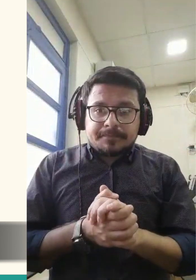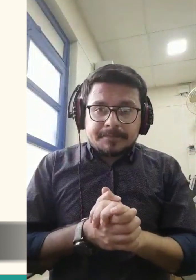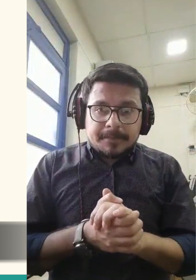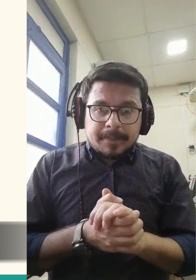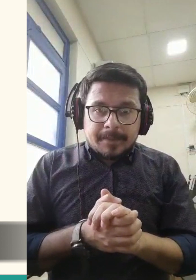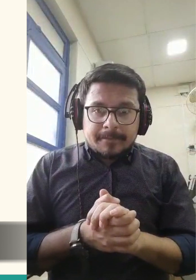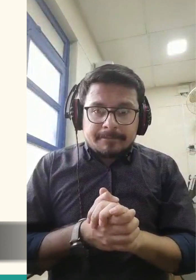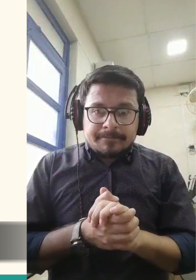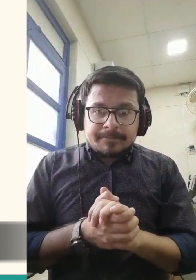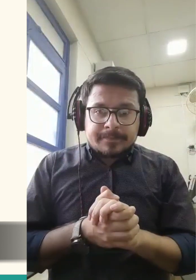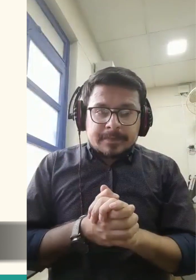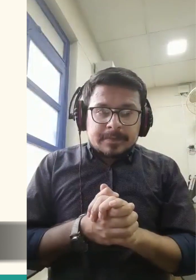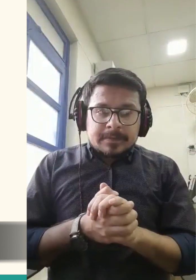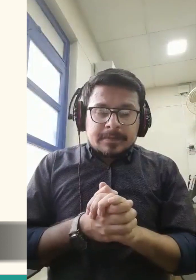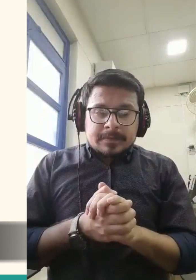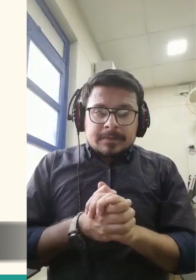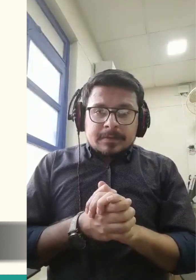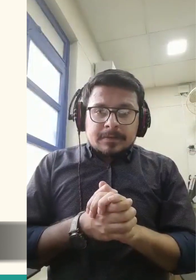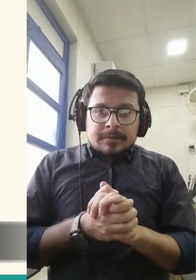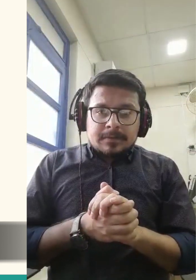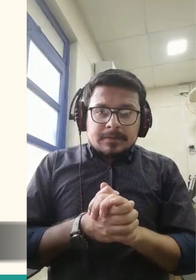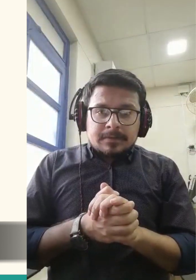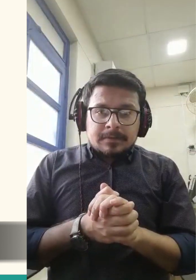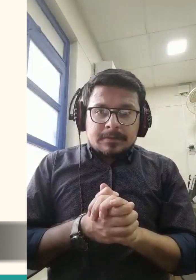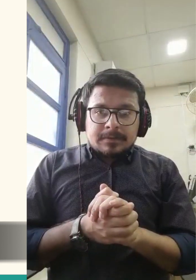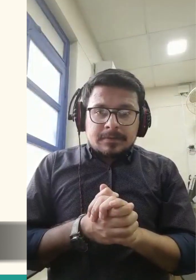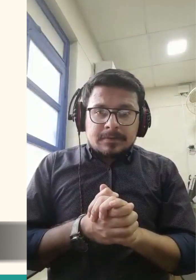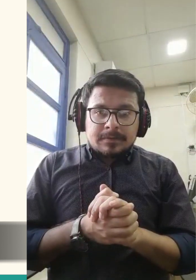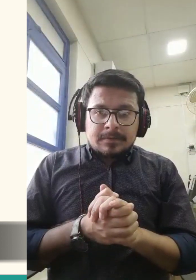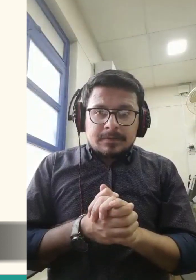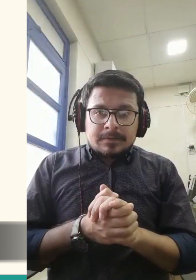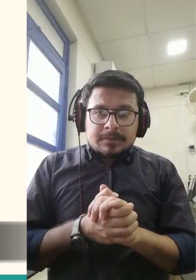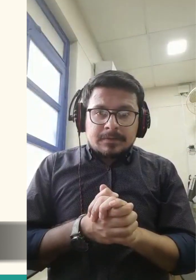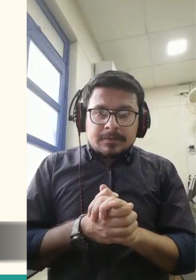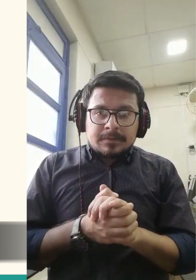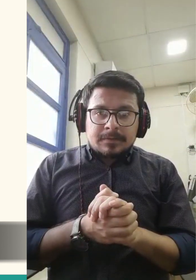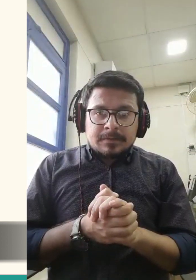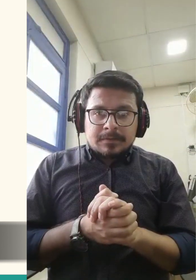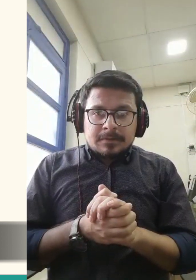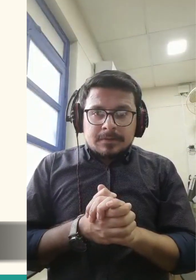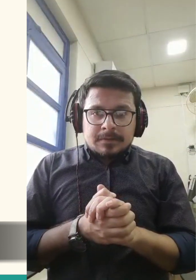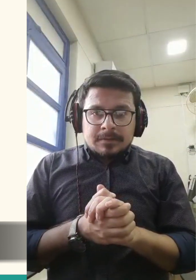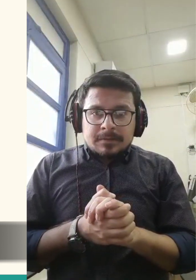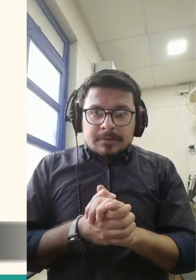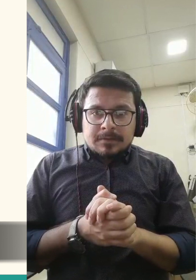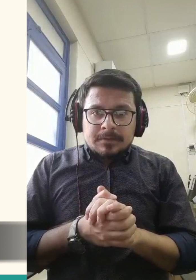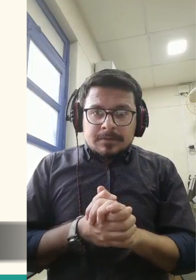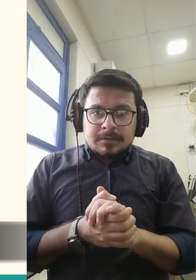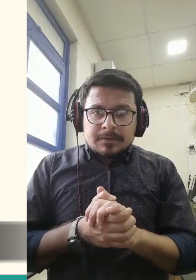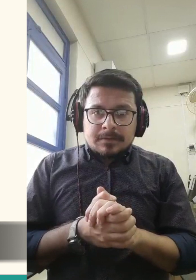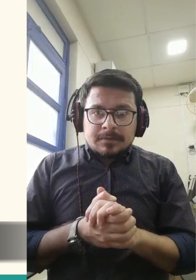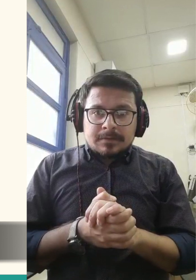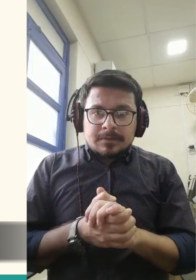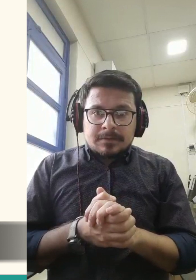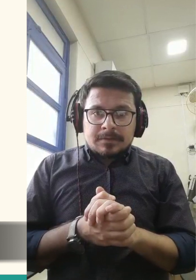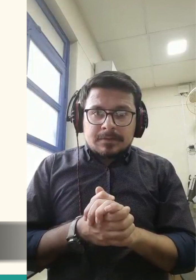Allah proved to the angels that Adam was the superior being and